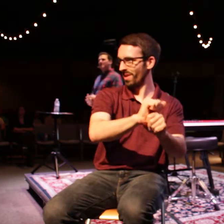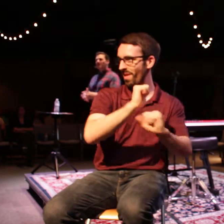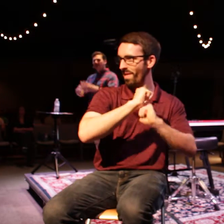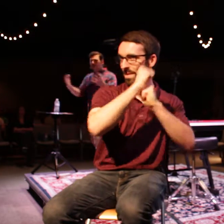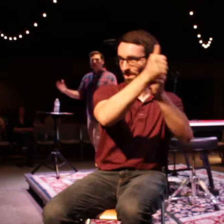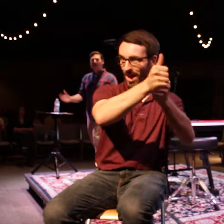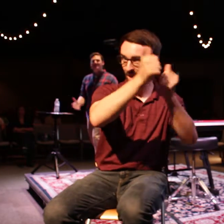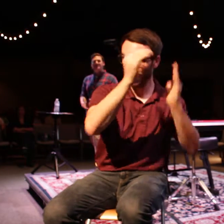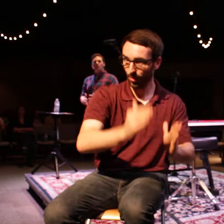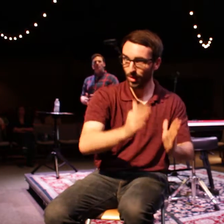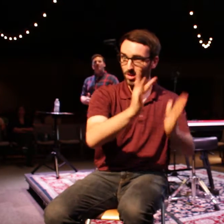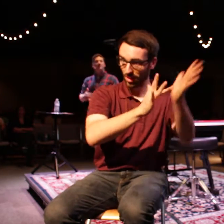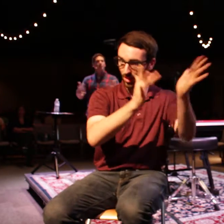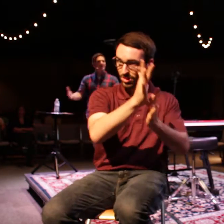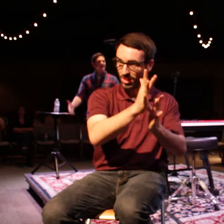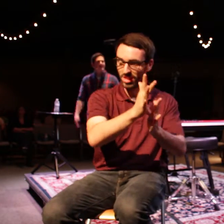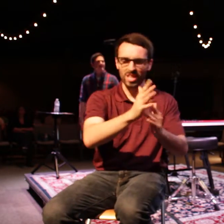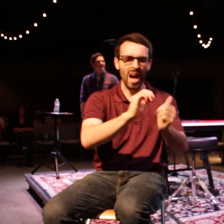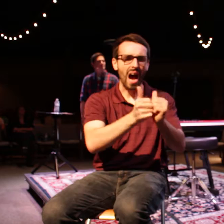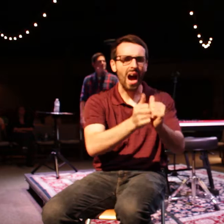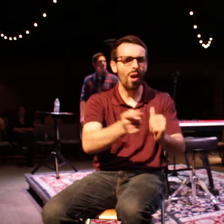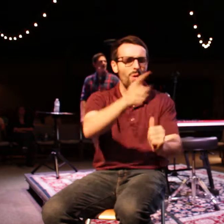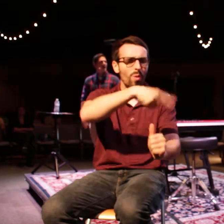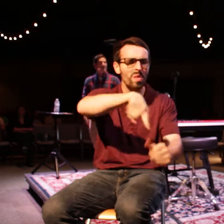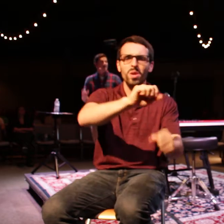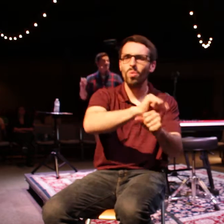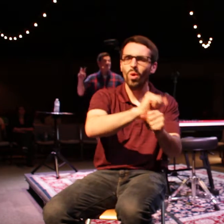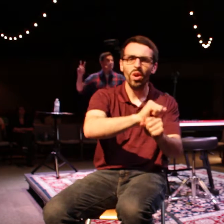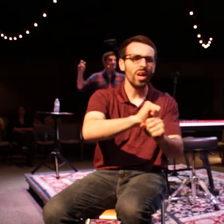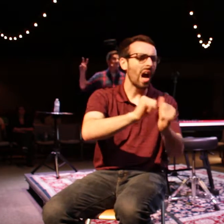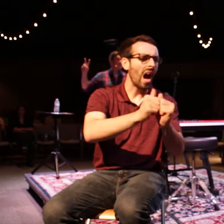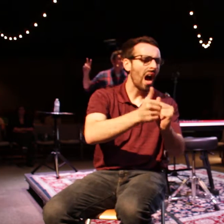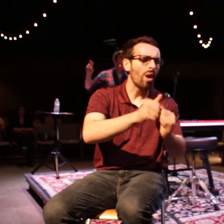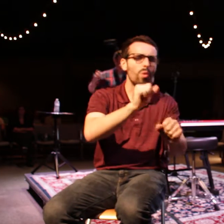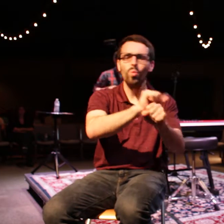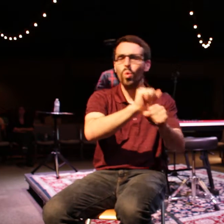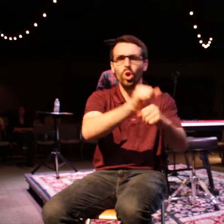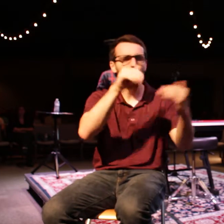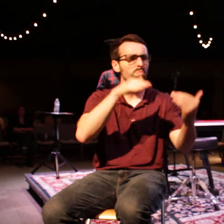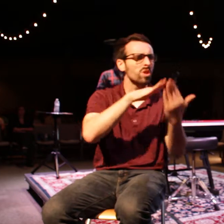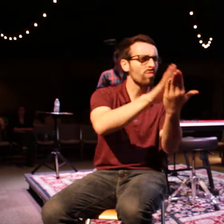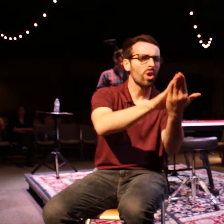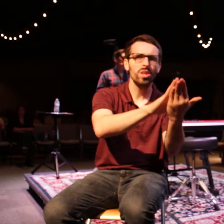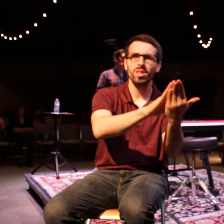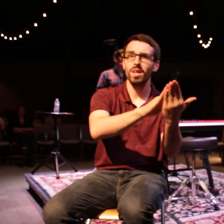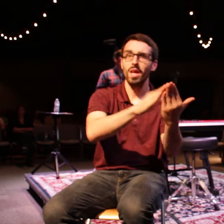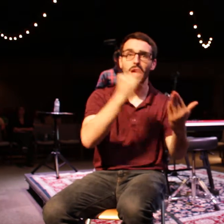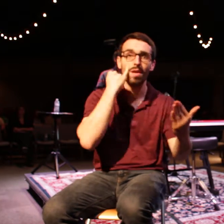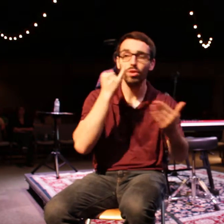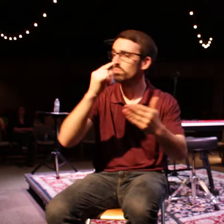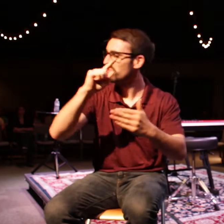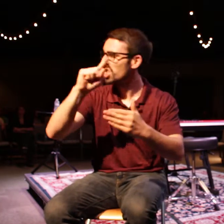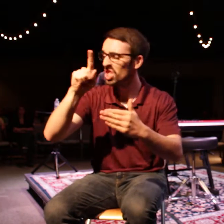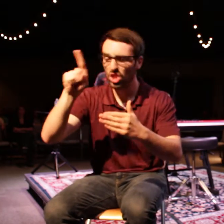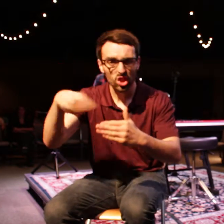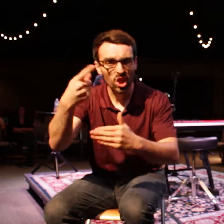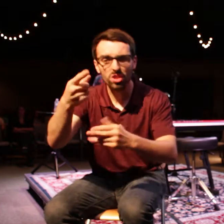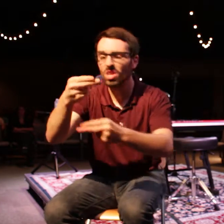in the way that they work, in the way that they engage their job, even if it's just a for now job, there's supposed to be something